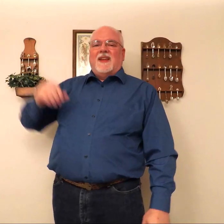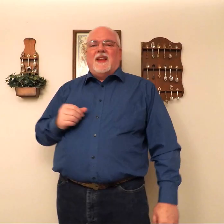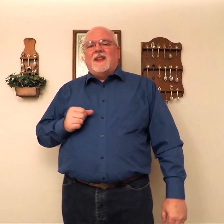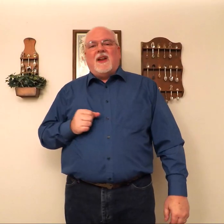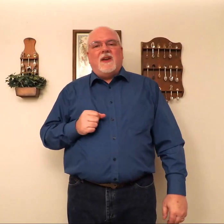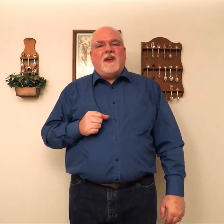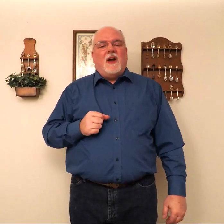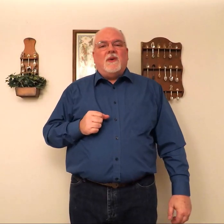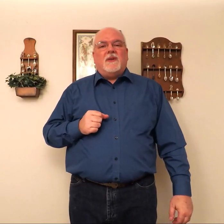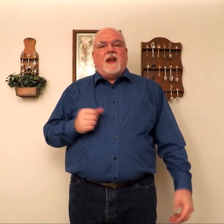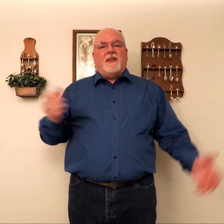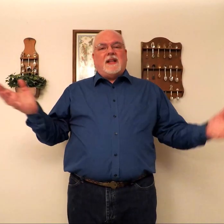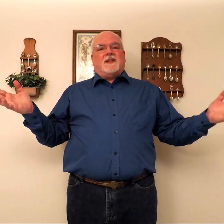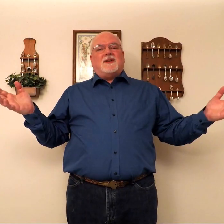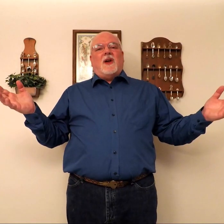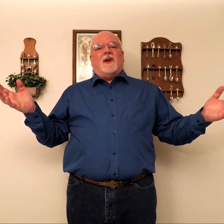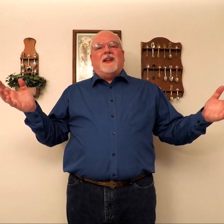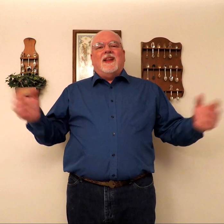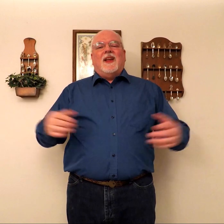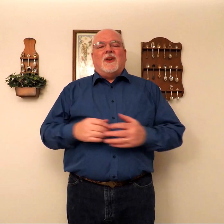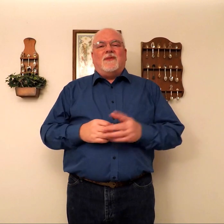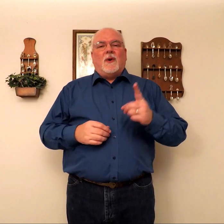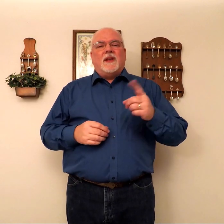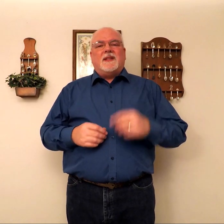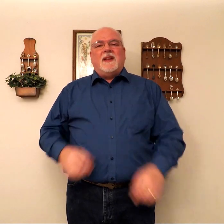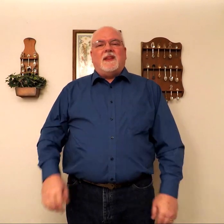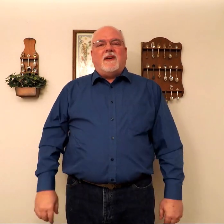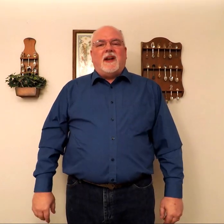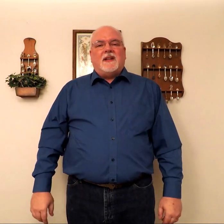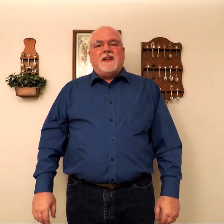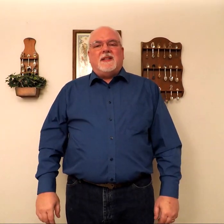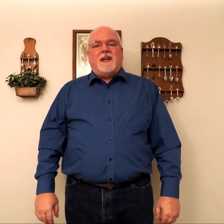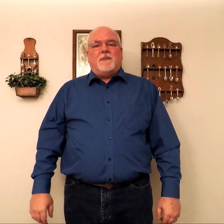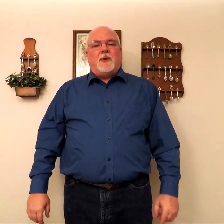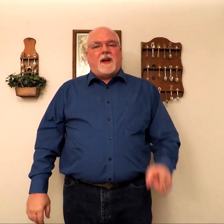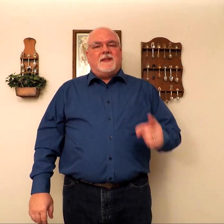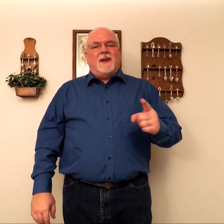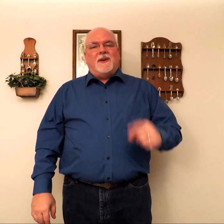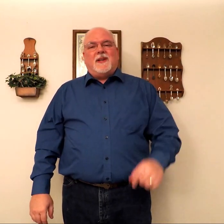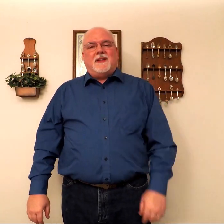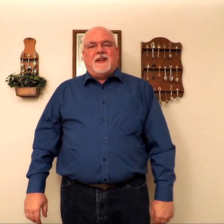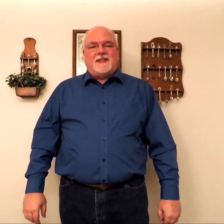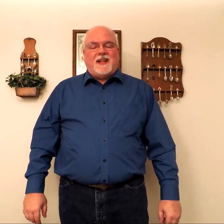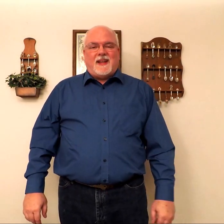There you go. And that's the song. Look forward to seeing you there at LTC, practicing it good at this. Thanks.